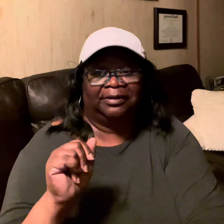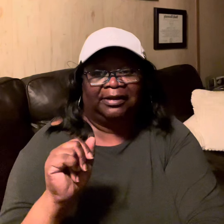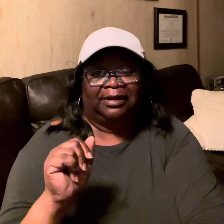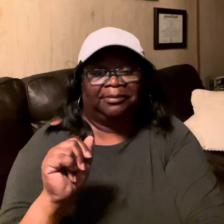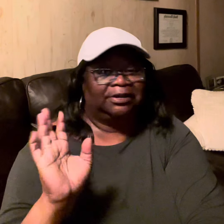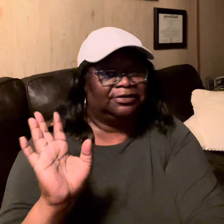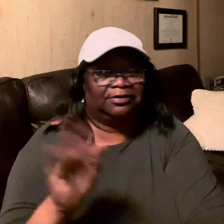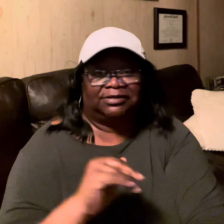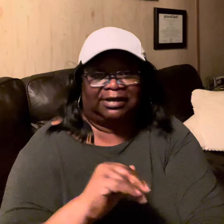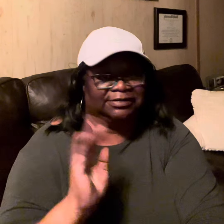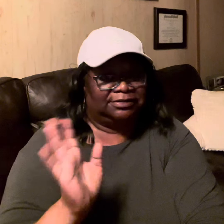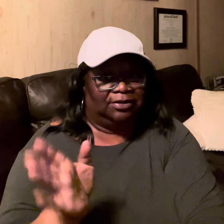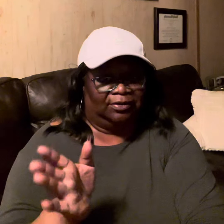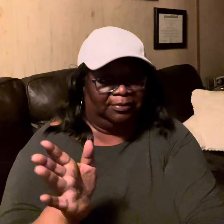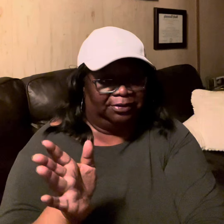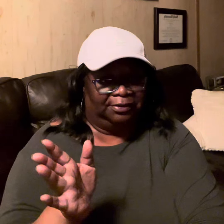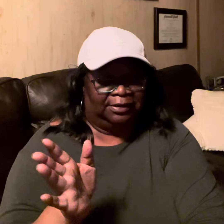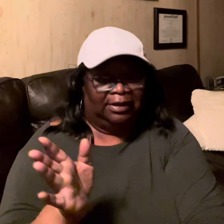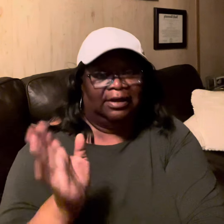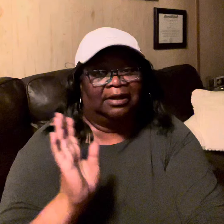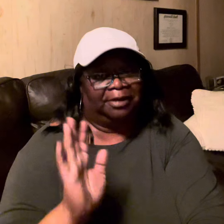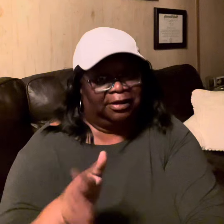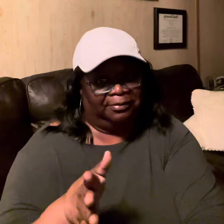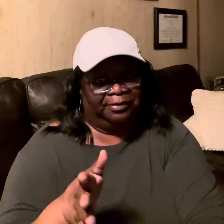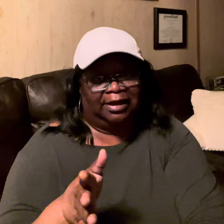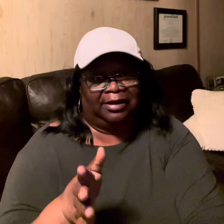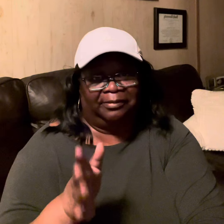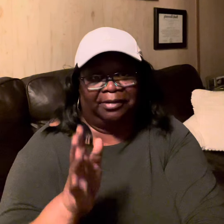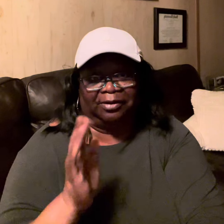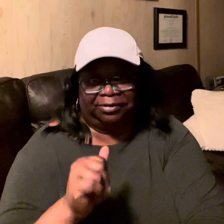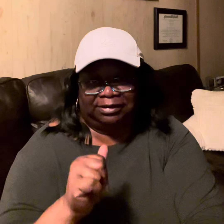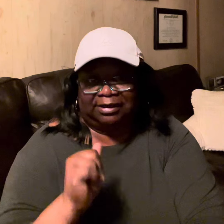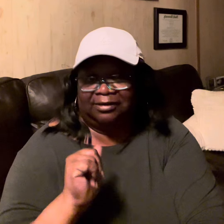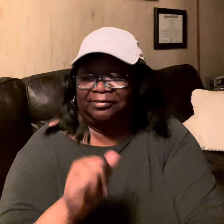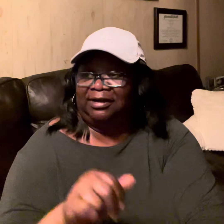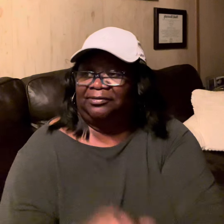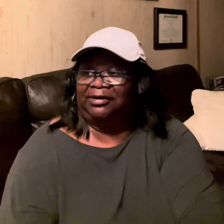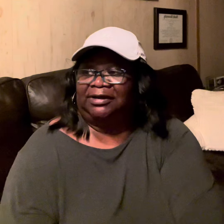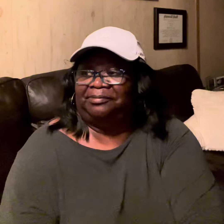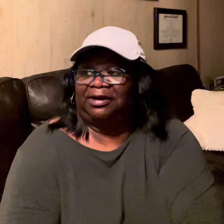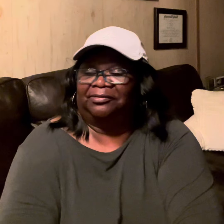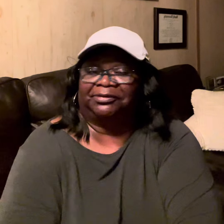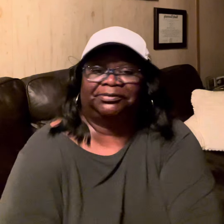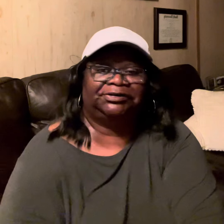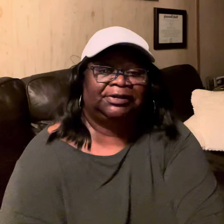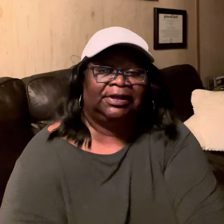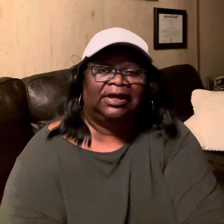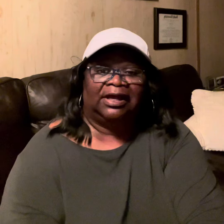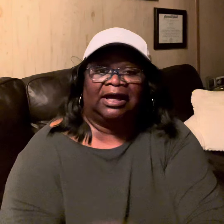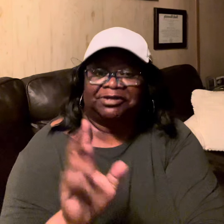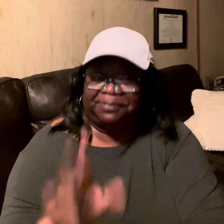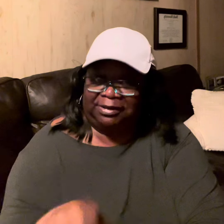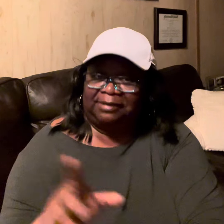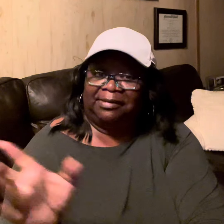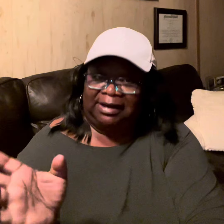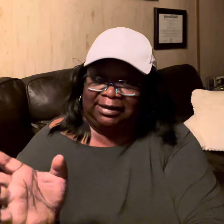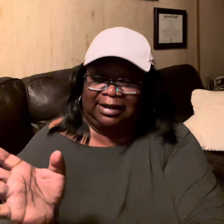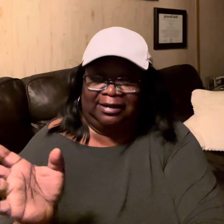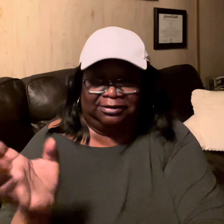because her taste is horrible I'm gonna help her out by redecorating one of the bedrooms I'm gonna spend her money now to